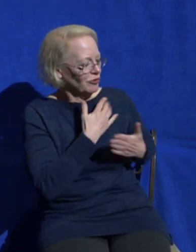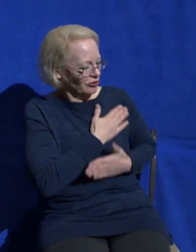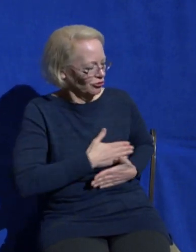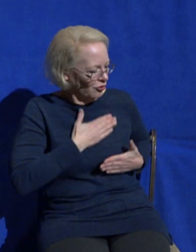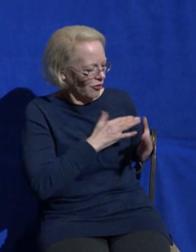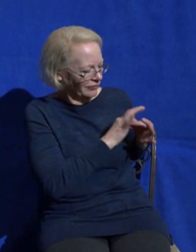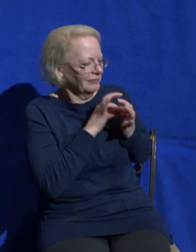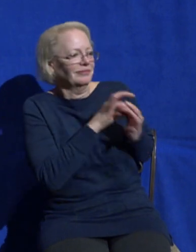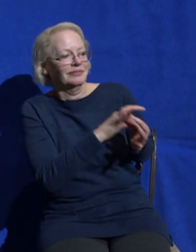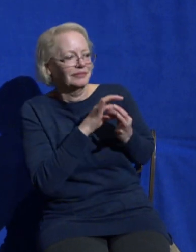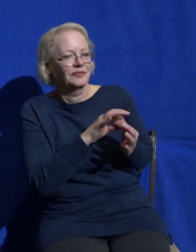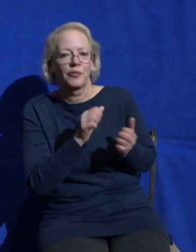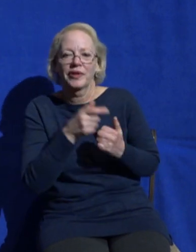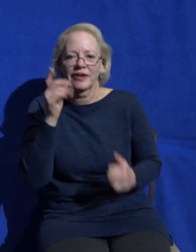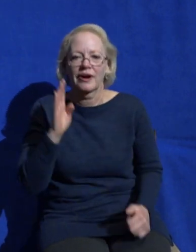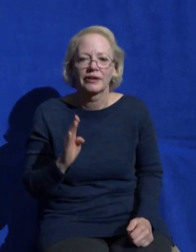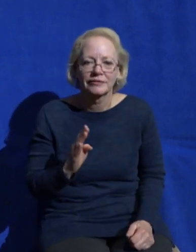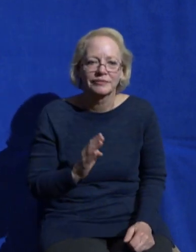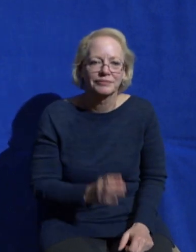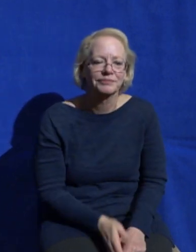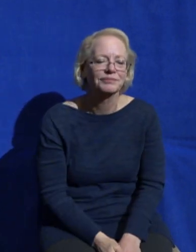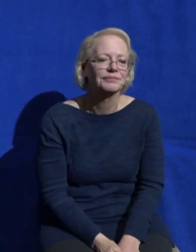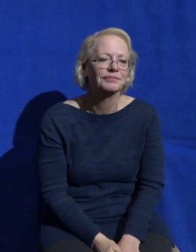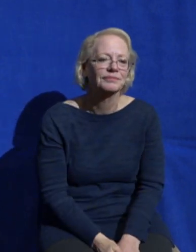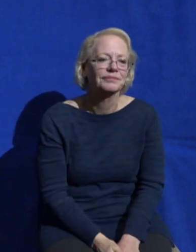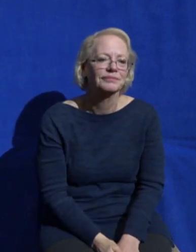and I want to give you just a moment to pray on your own